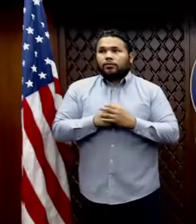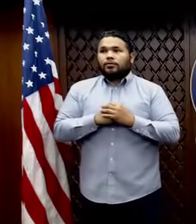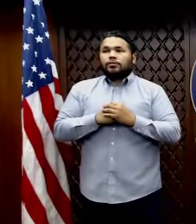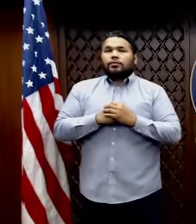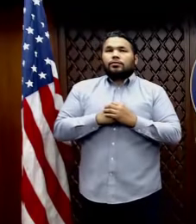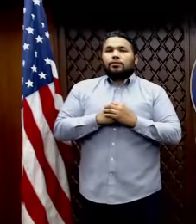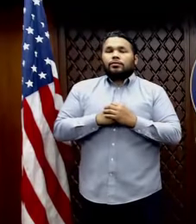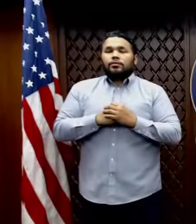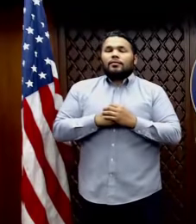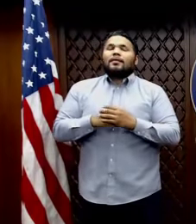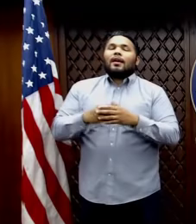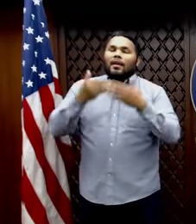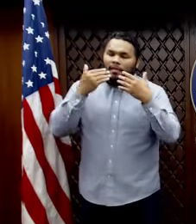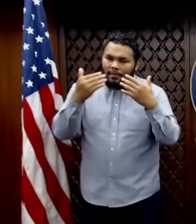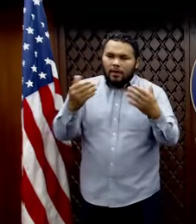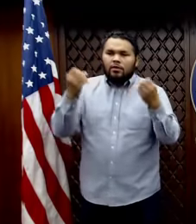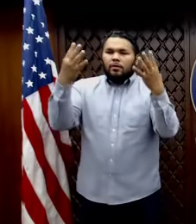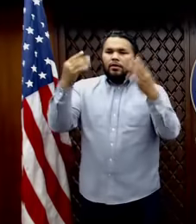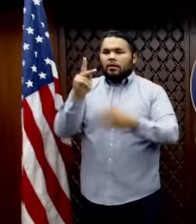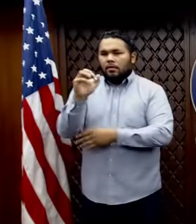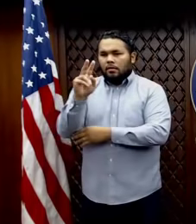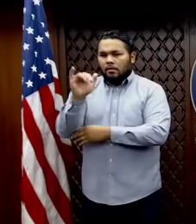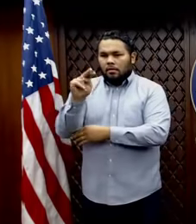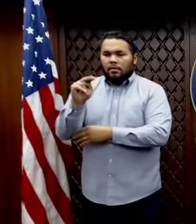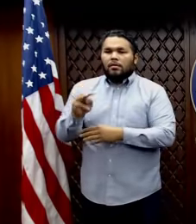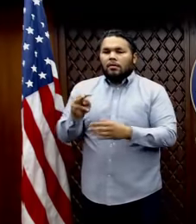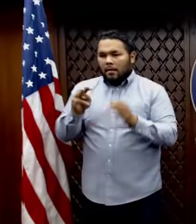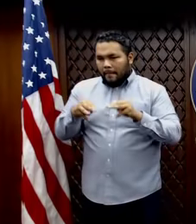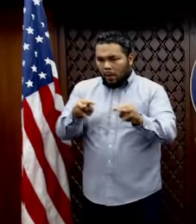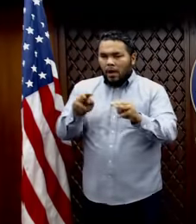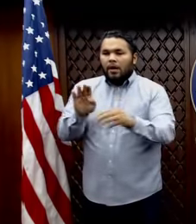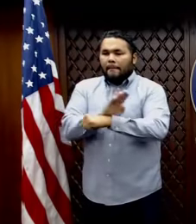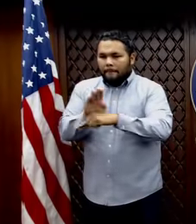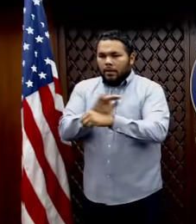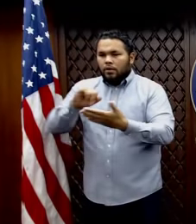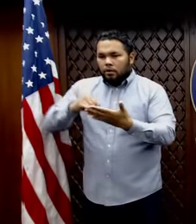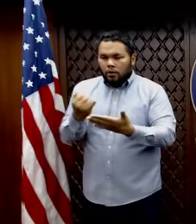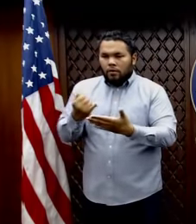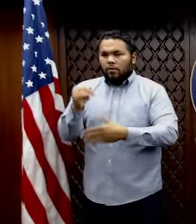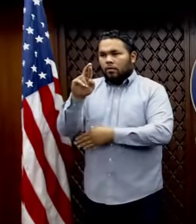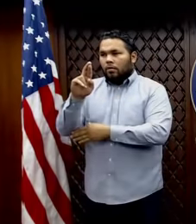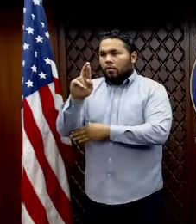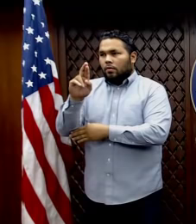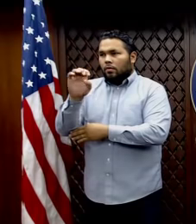Thank you so much, Kevin. Marriott's business journal, Rhian. Hello.